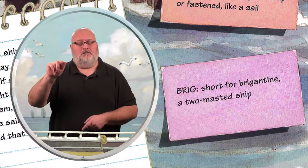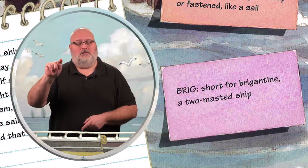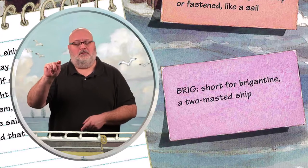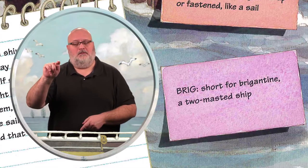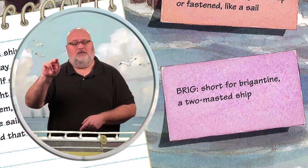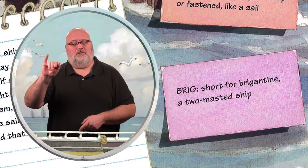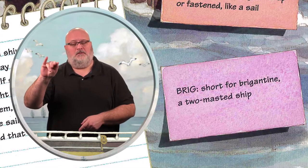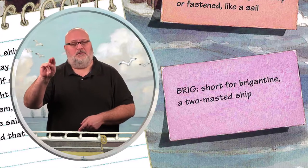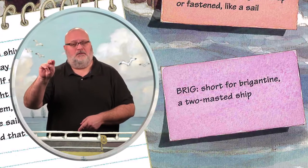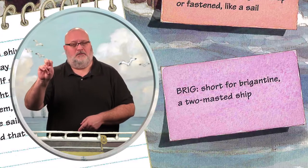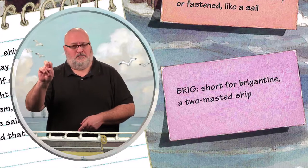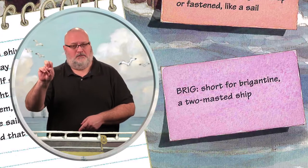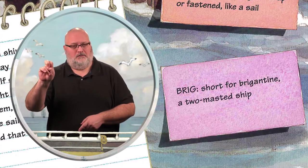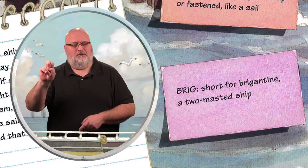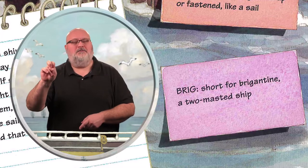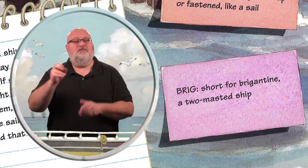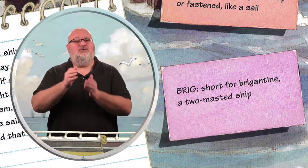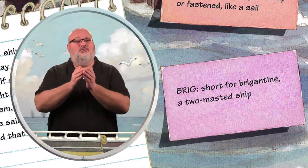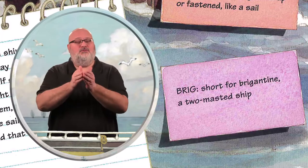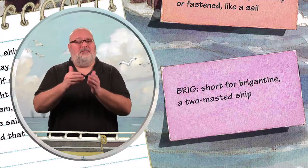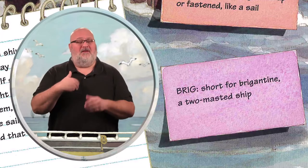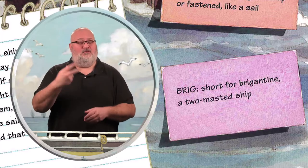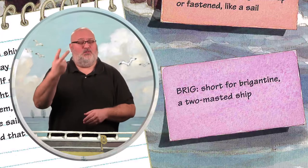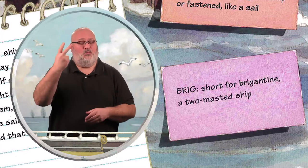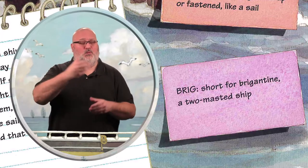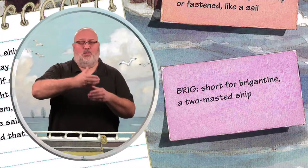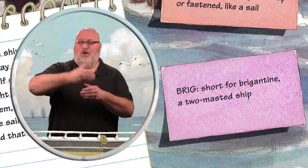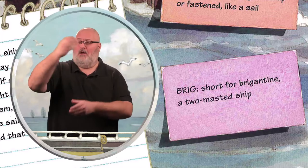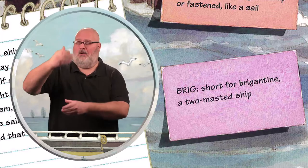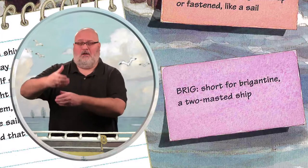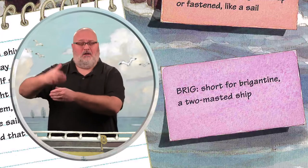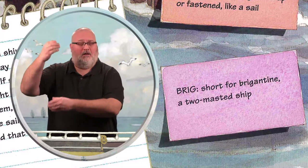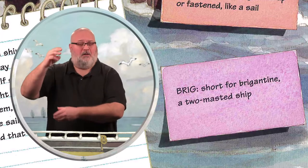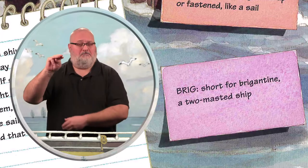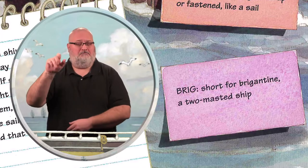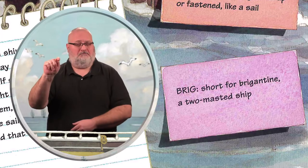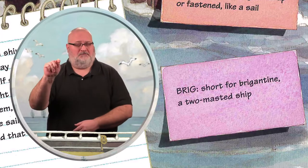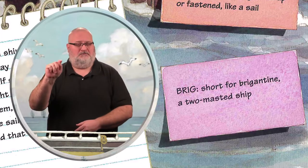Short for Brigantine. A two-masted ship.